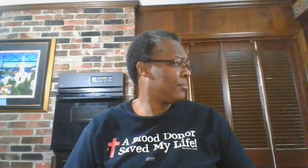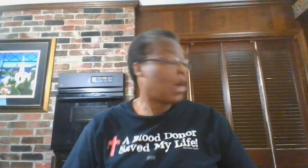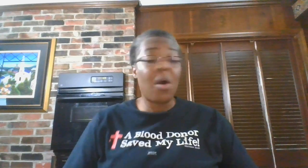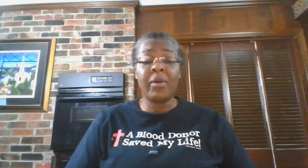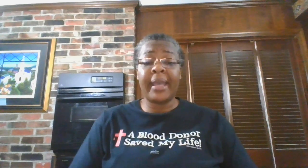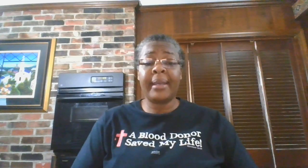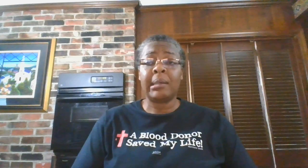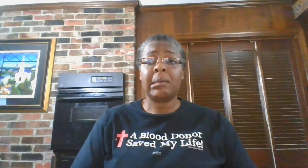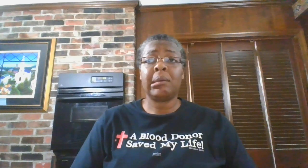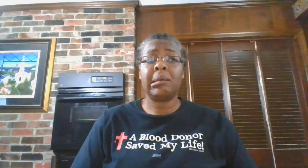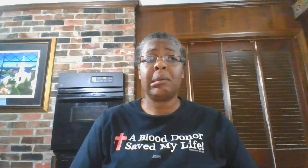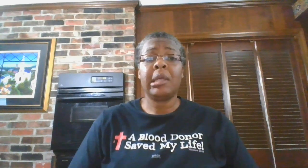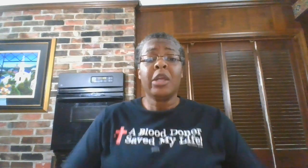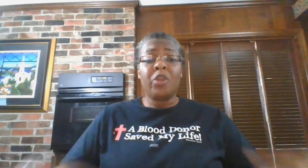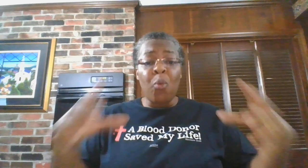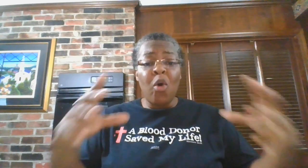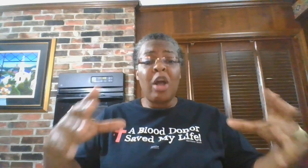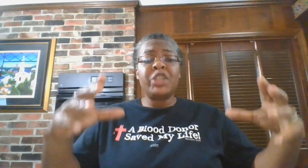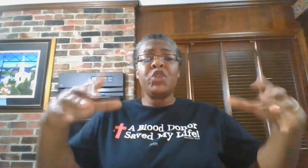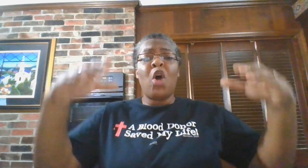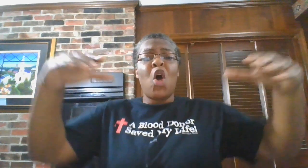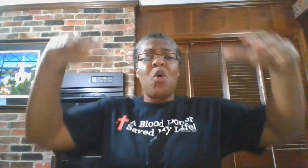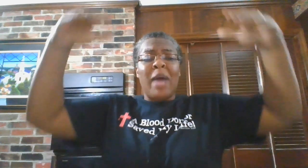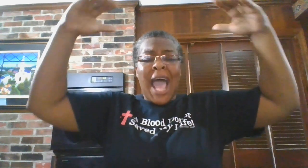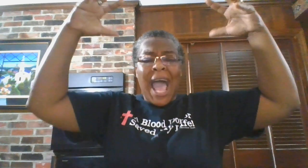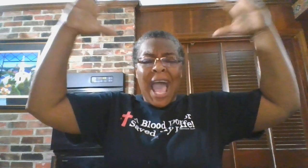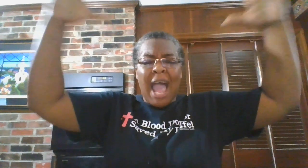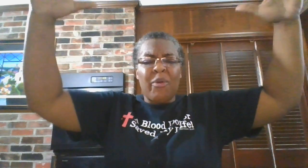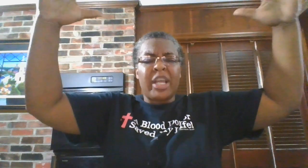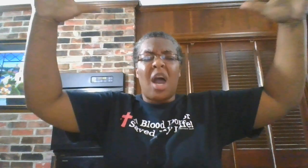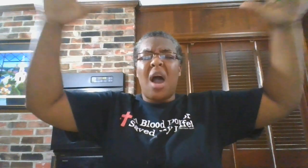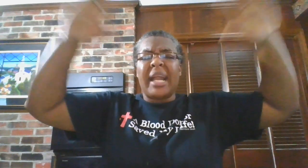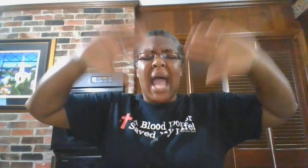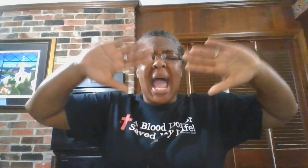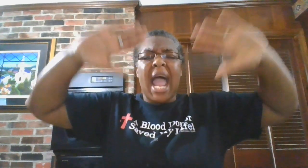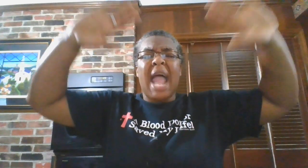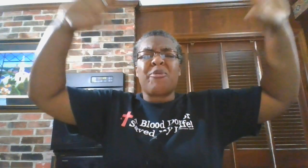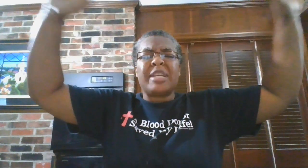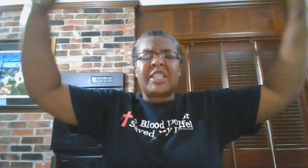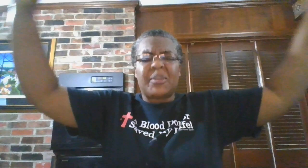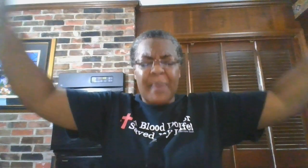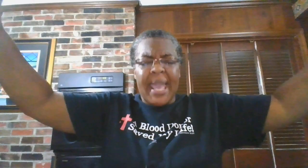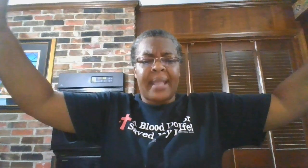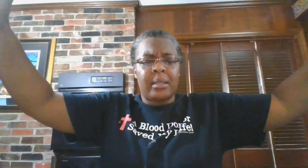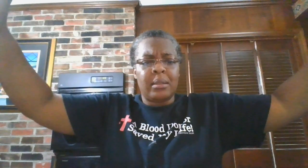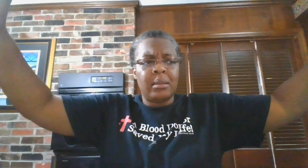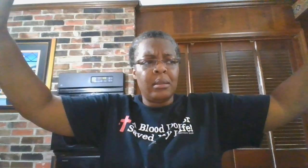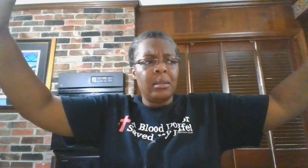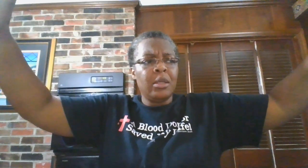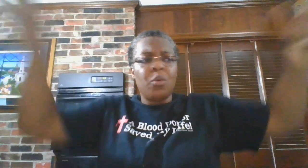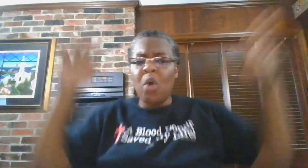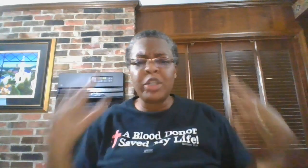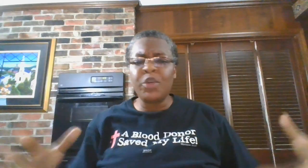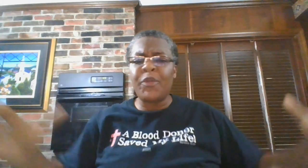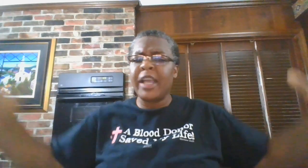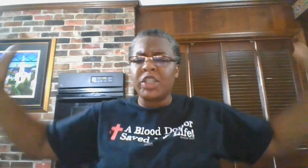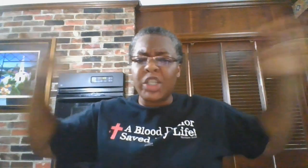Okay. The ones you hold with high regard. High respect. The ones you think are just